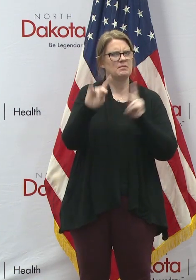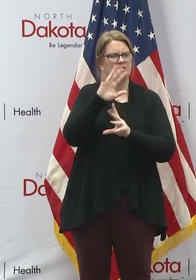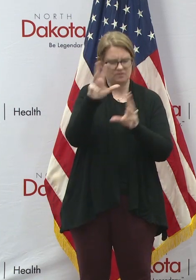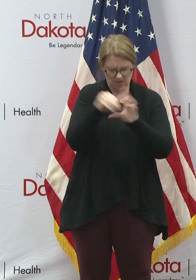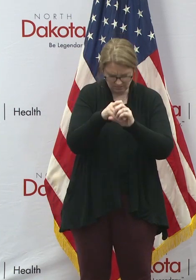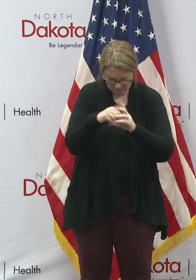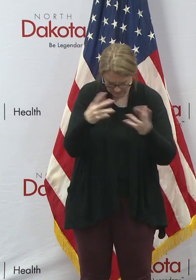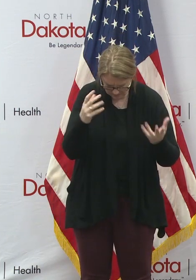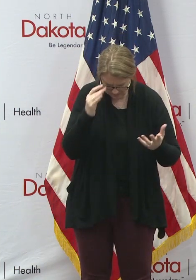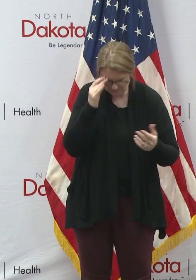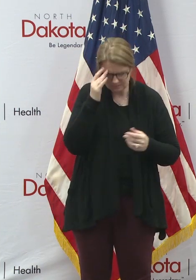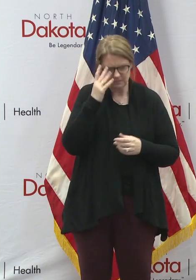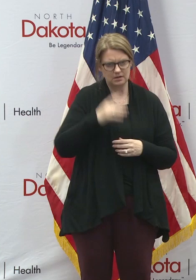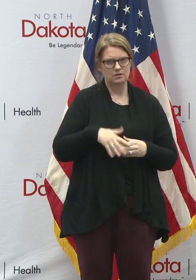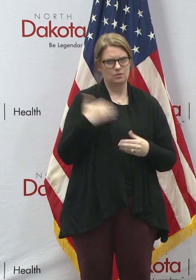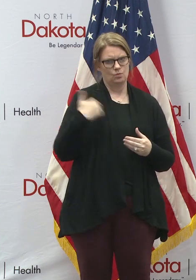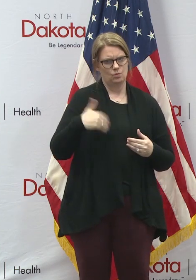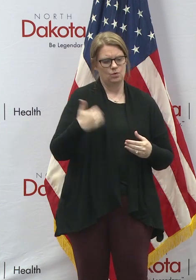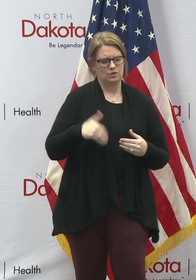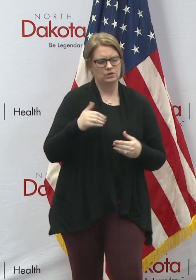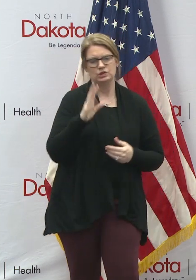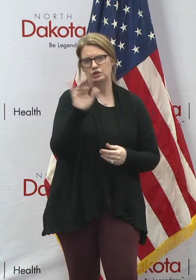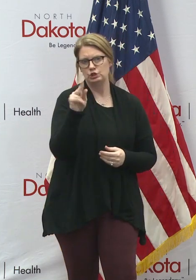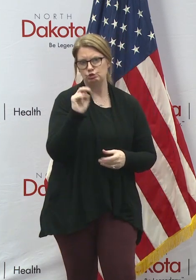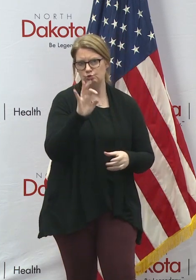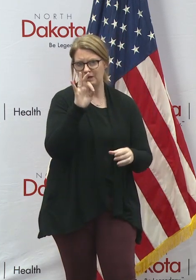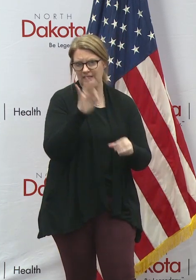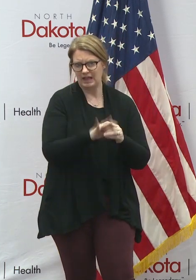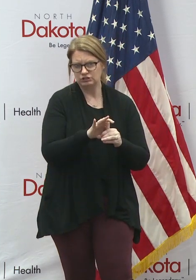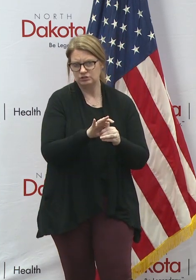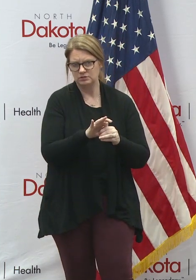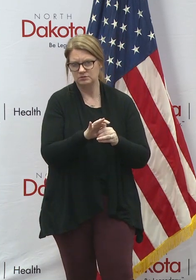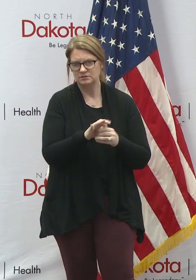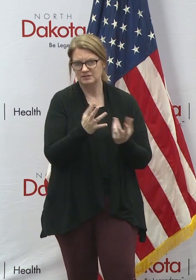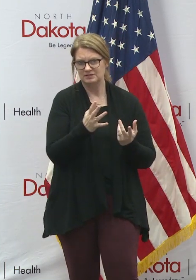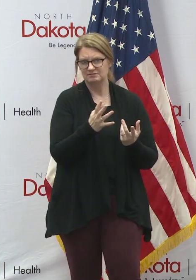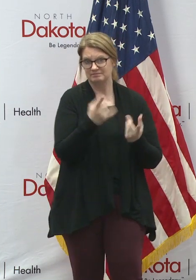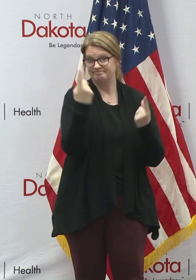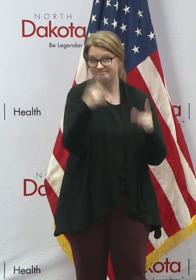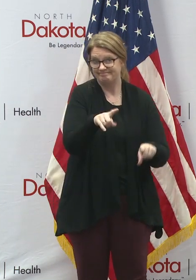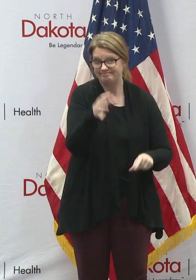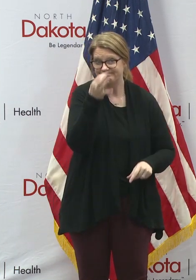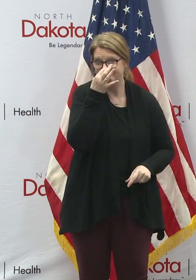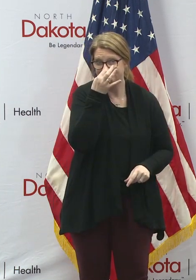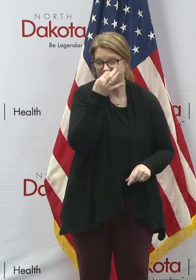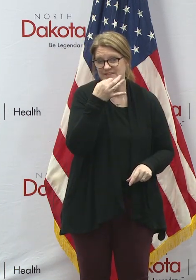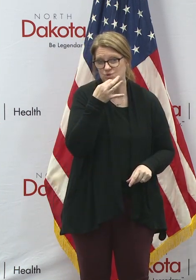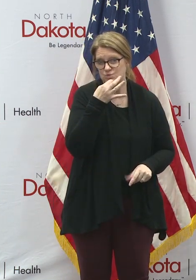possible, because the June election is right upon us. Thank you.